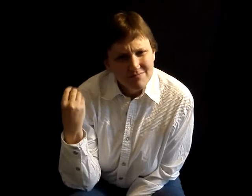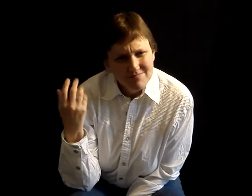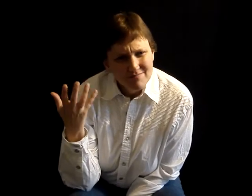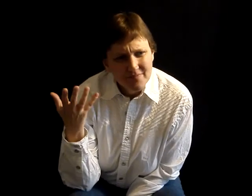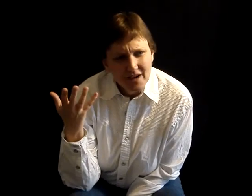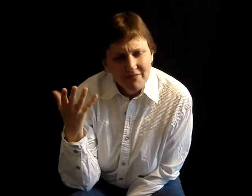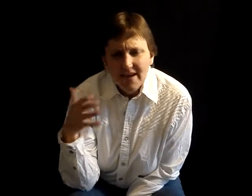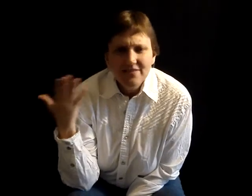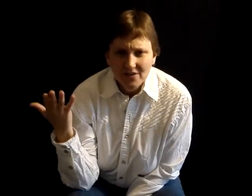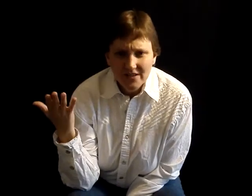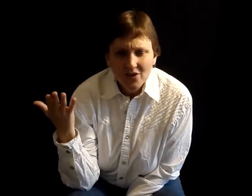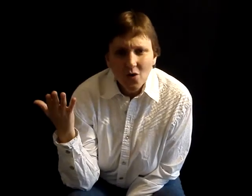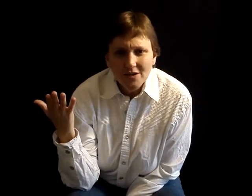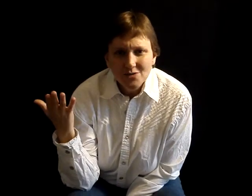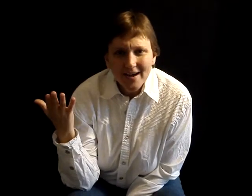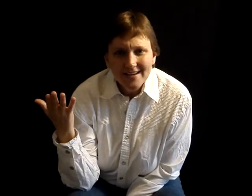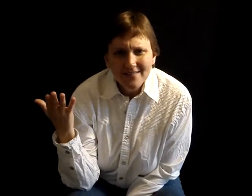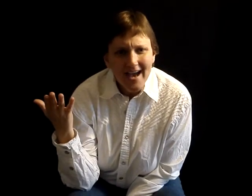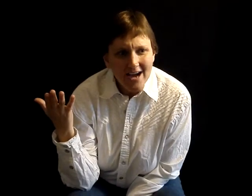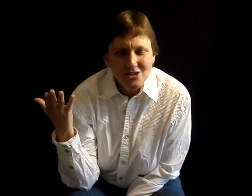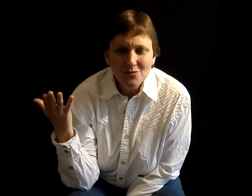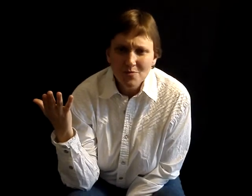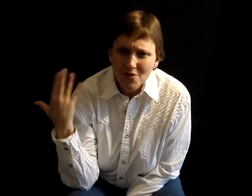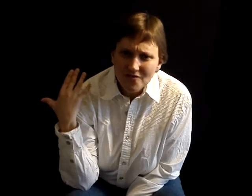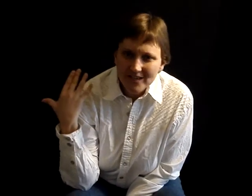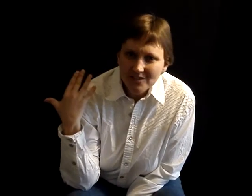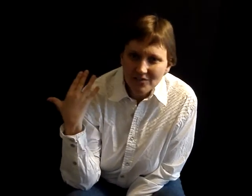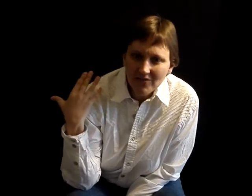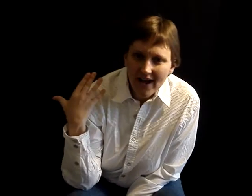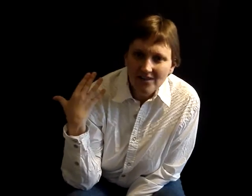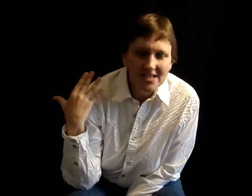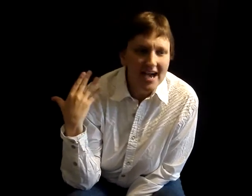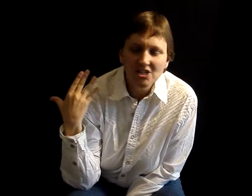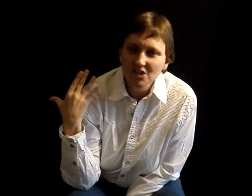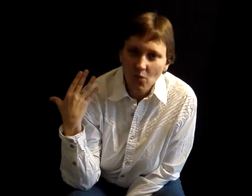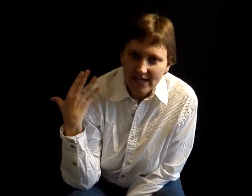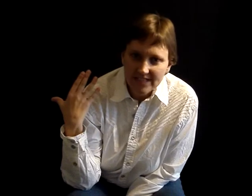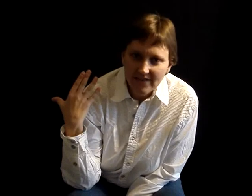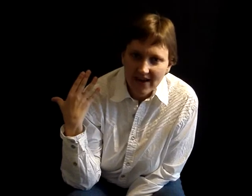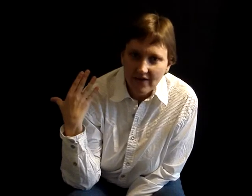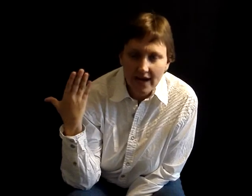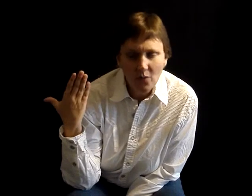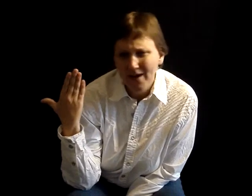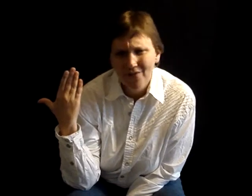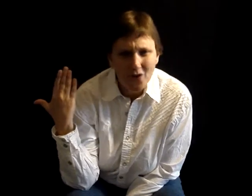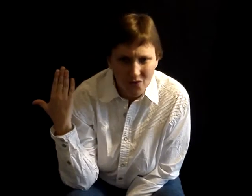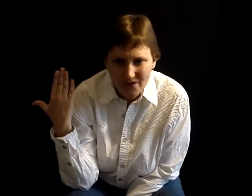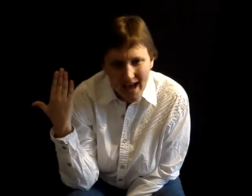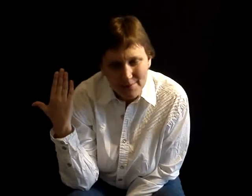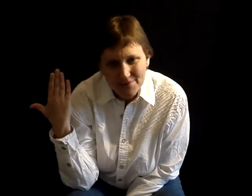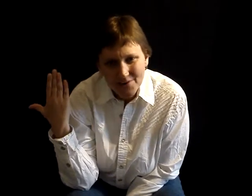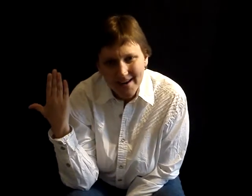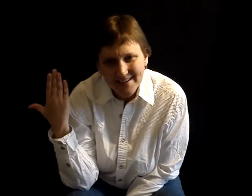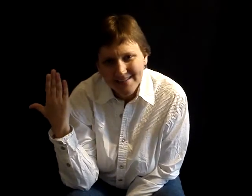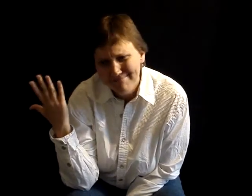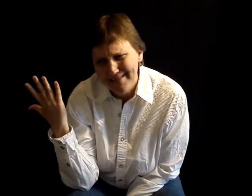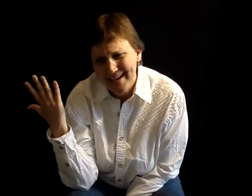favored in the courts, right? They actually remove things from files. They actually wipe stuff out. Now, we all know this happens, right? Yeah.